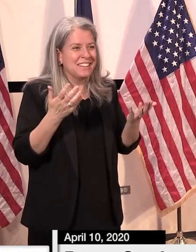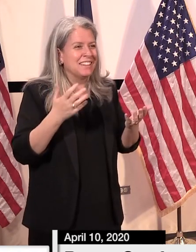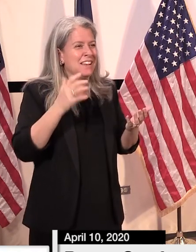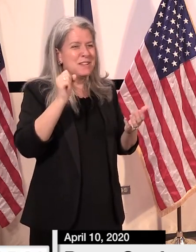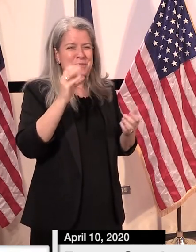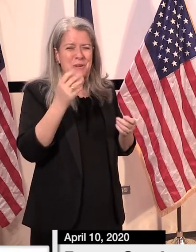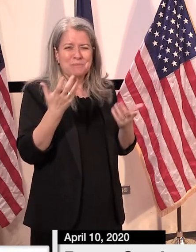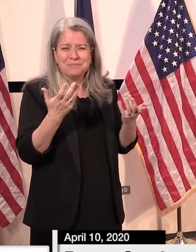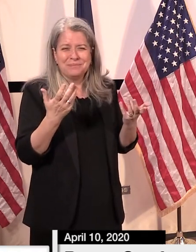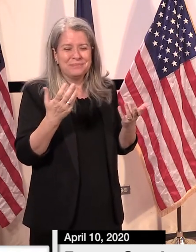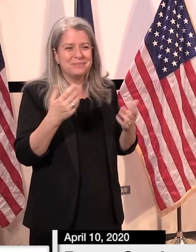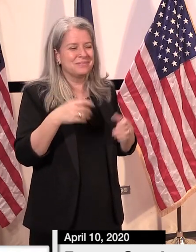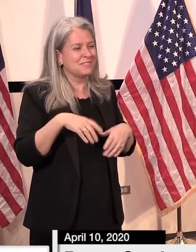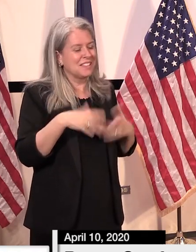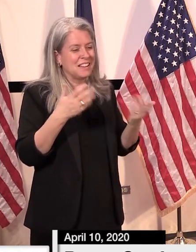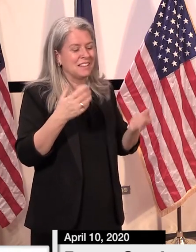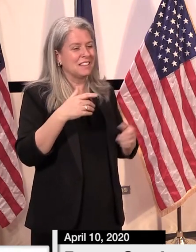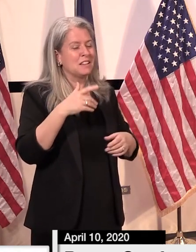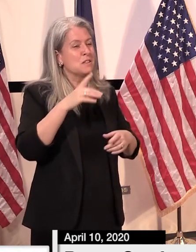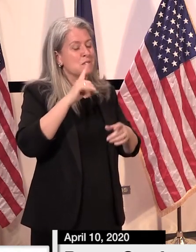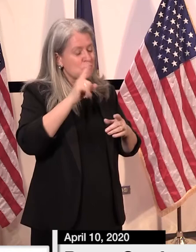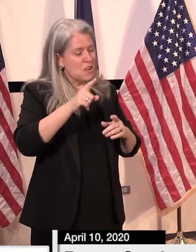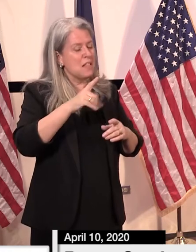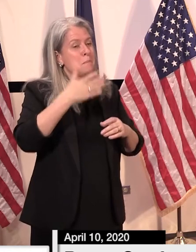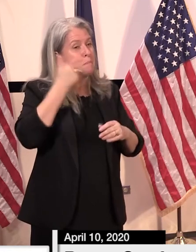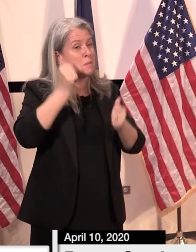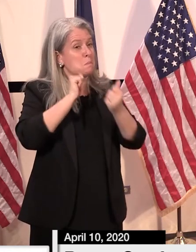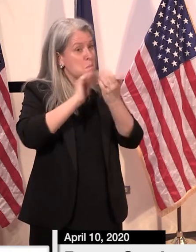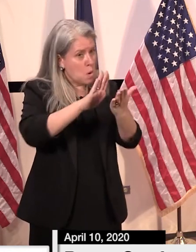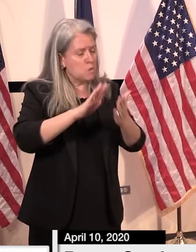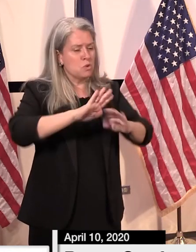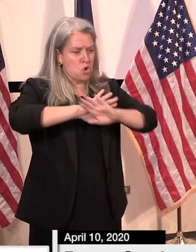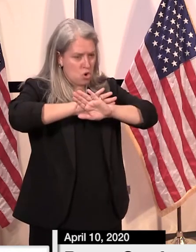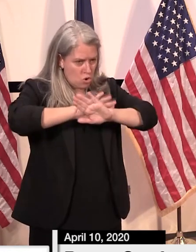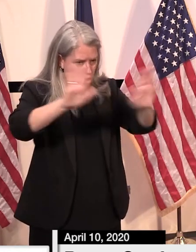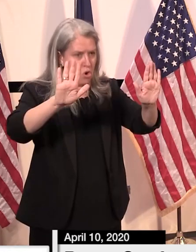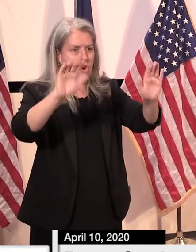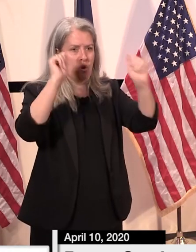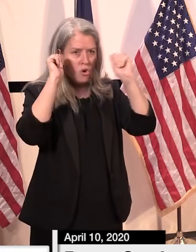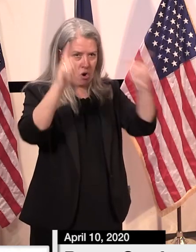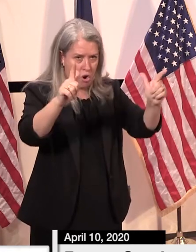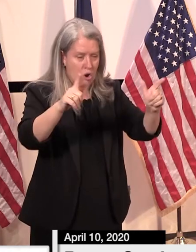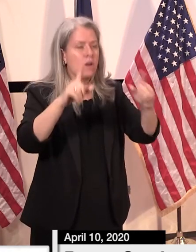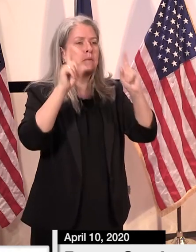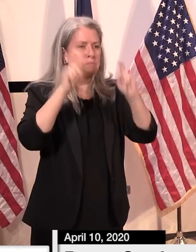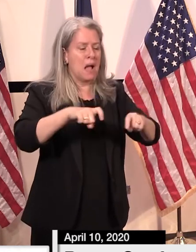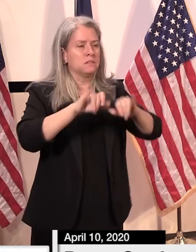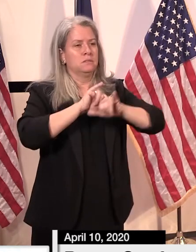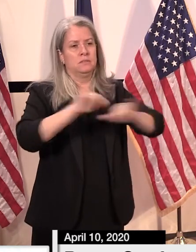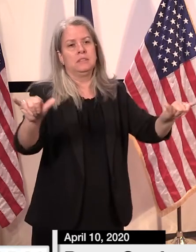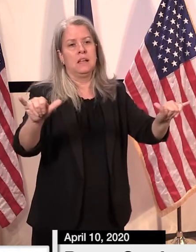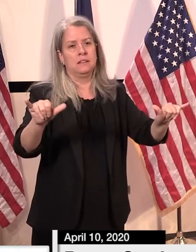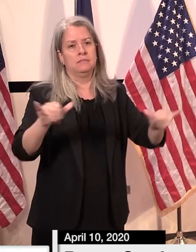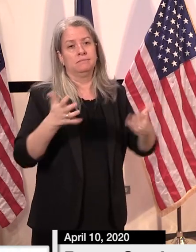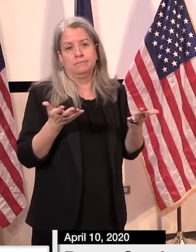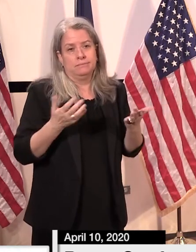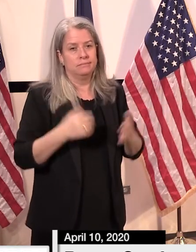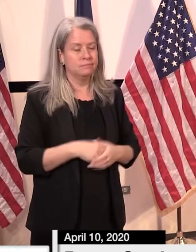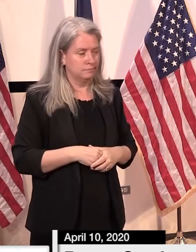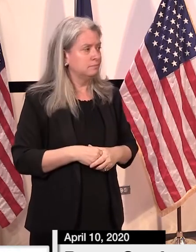so the strategy is population wide it can't really be targeted in an effective way